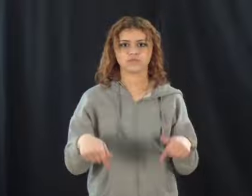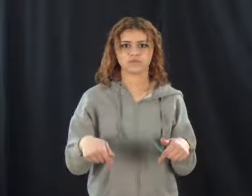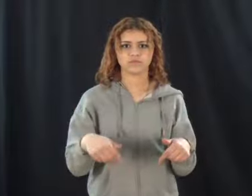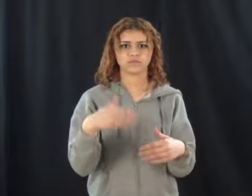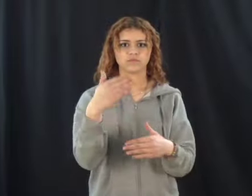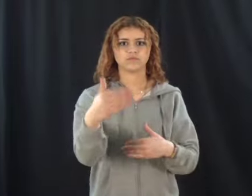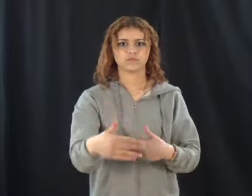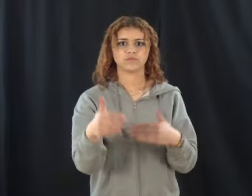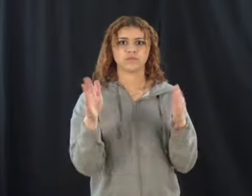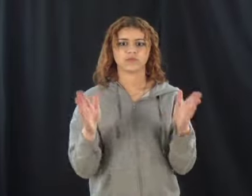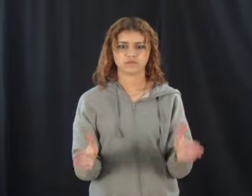leaving, bro